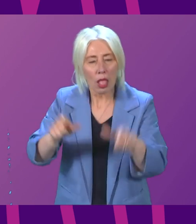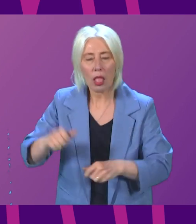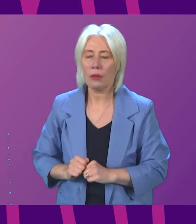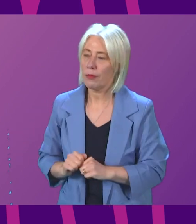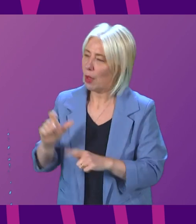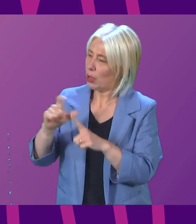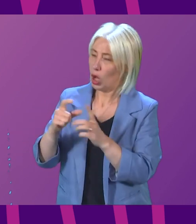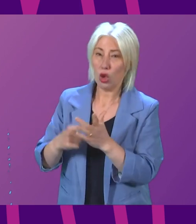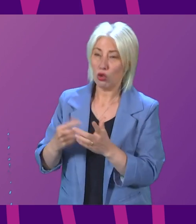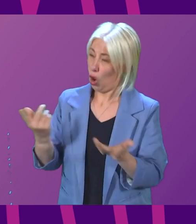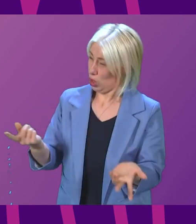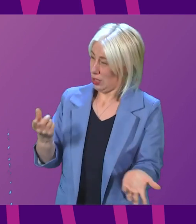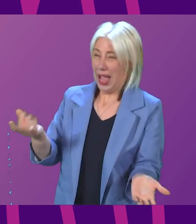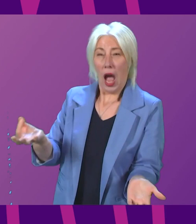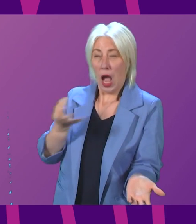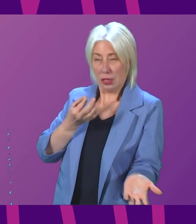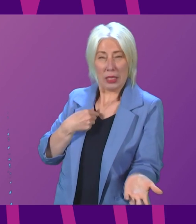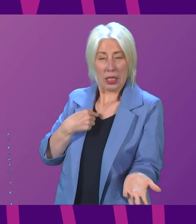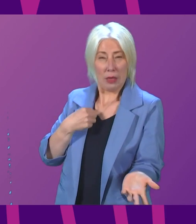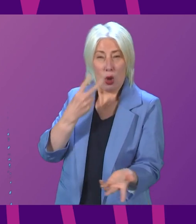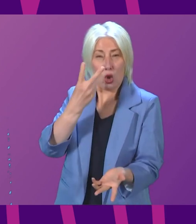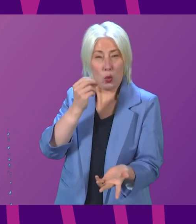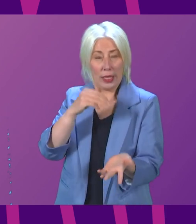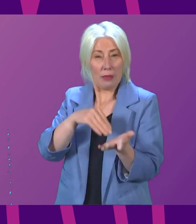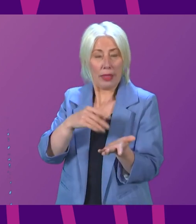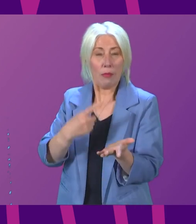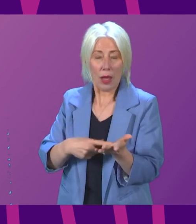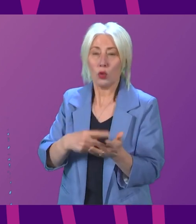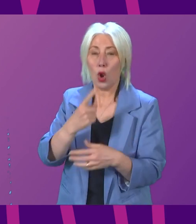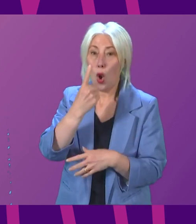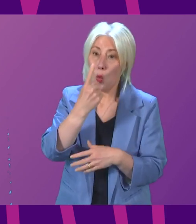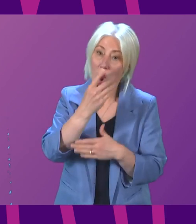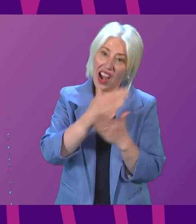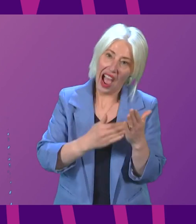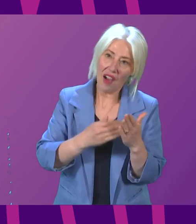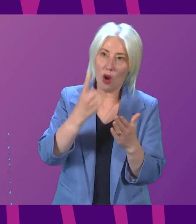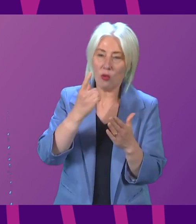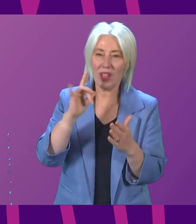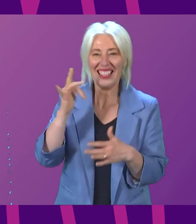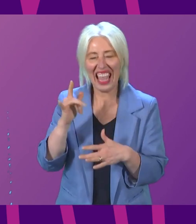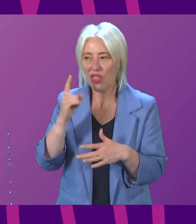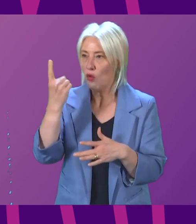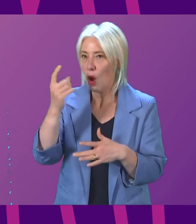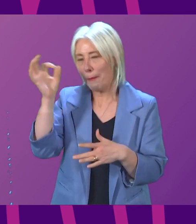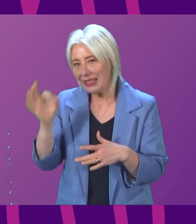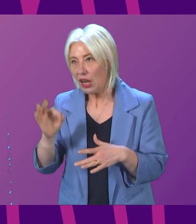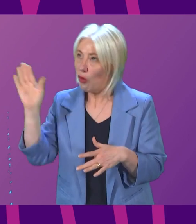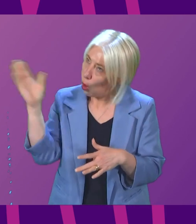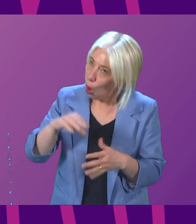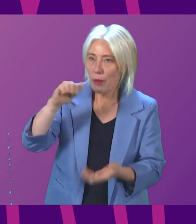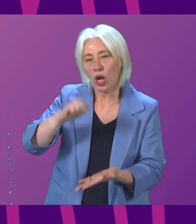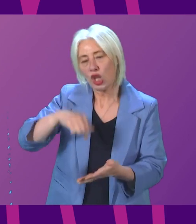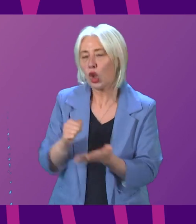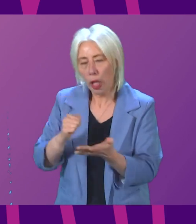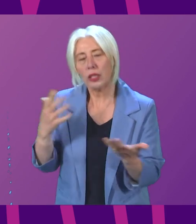and asks me about £20 million, as I said, one half of one tenth of one percent of the entire Scottish budget,